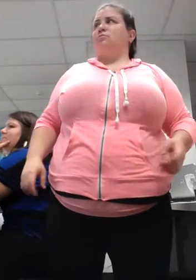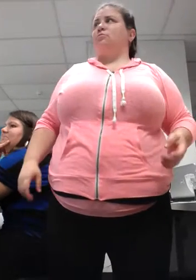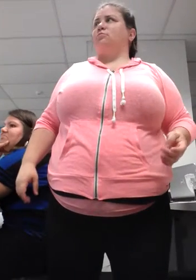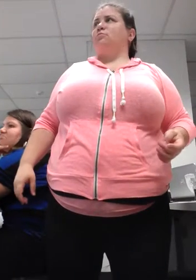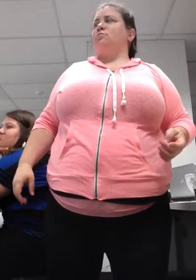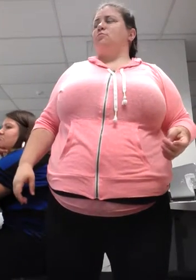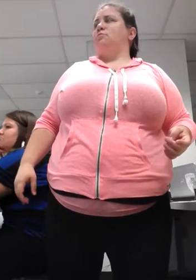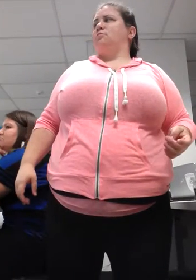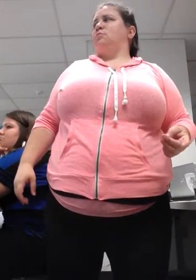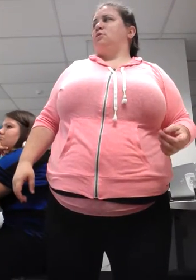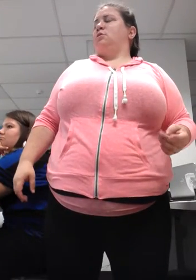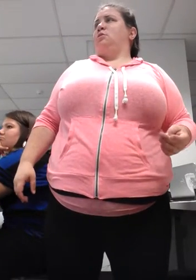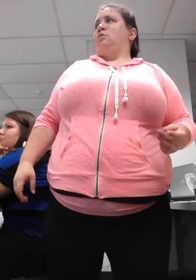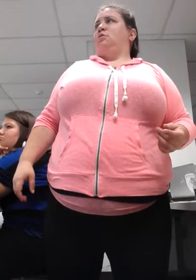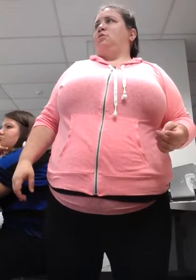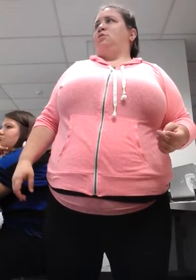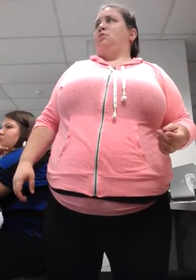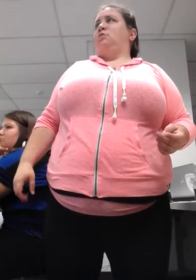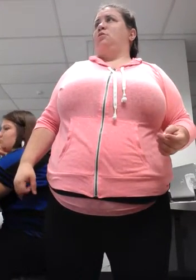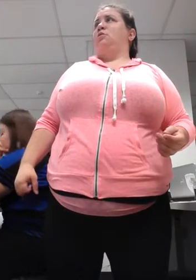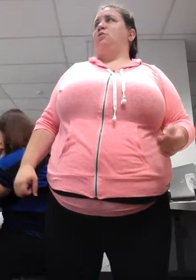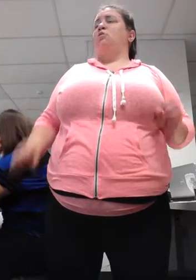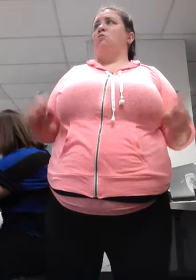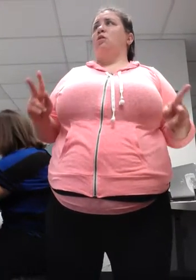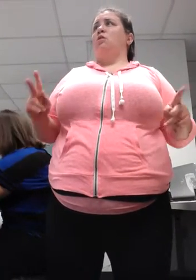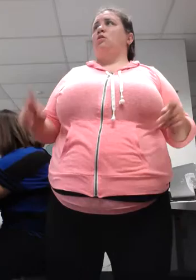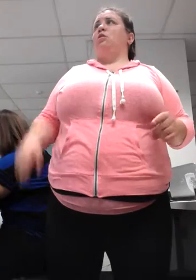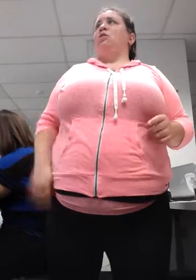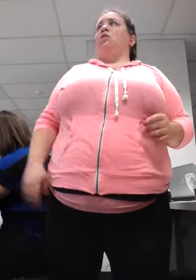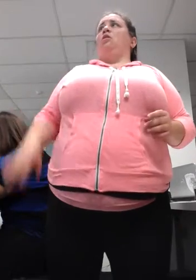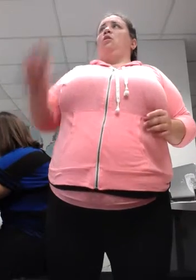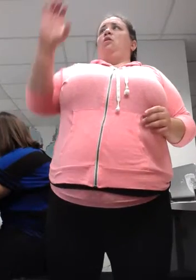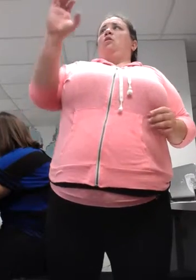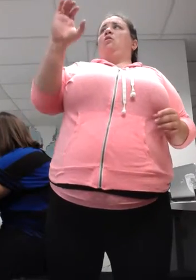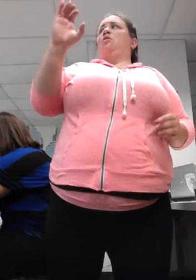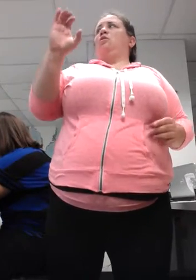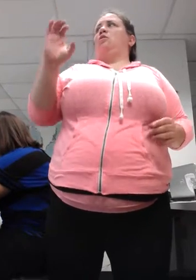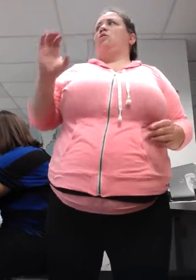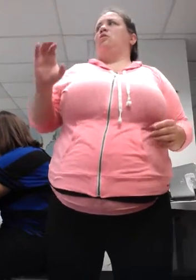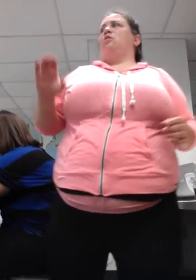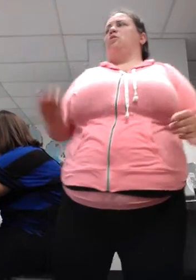No? Okay. Composed affect. Oh, I have two more and then class is over.